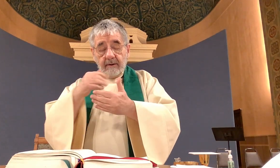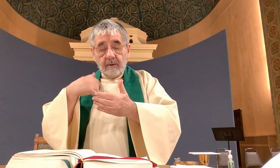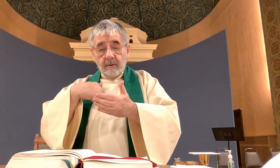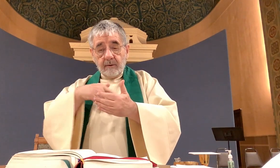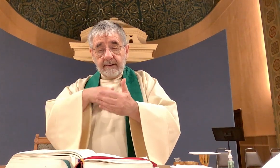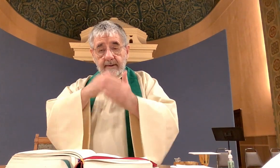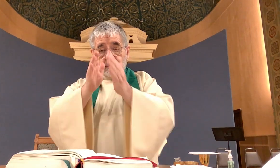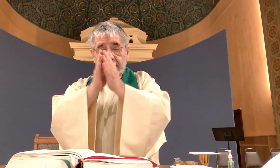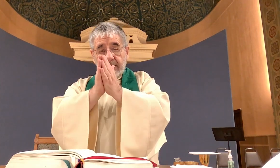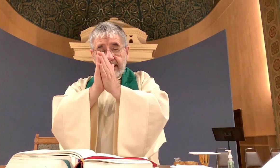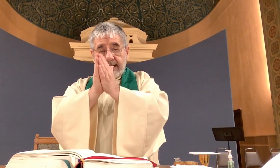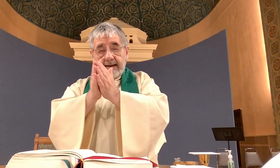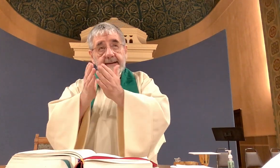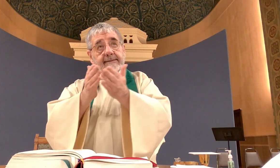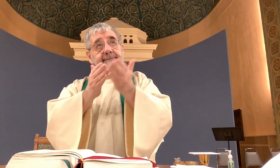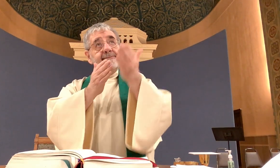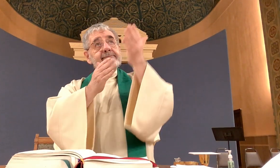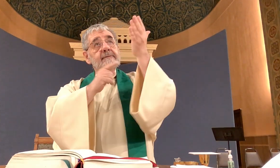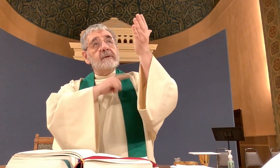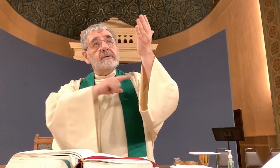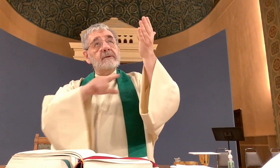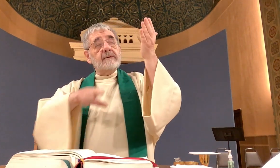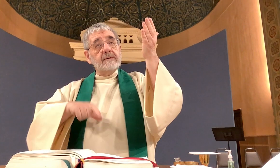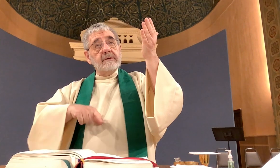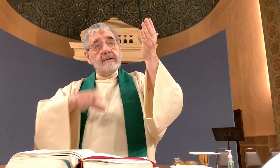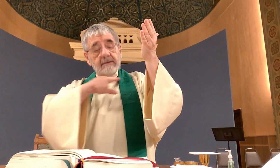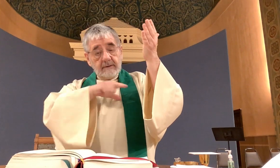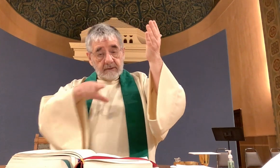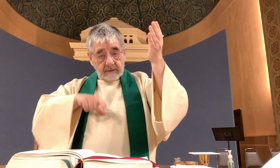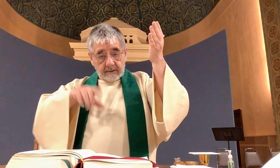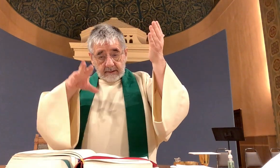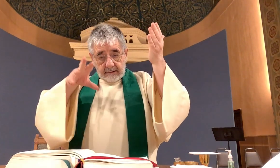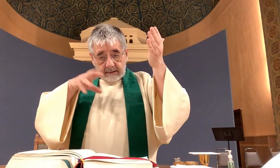pray to the Lord Lord receive our prayer